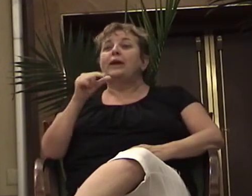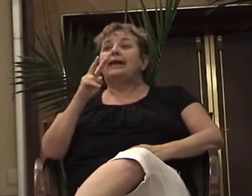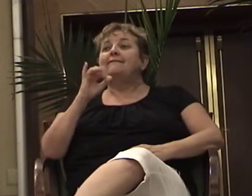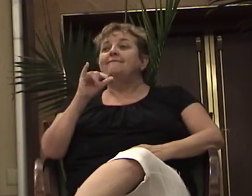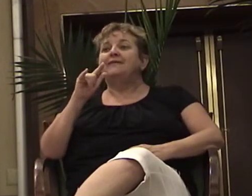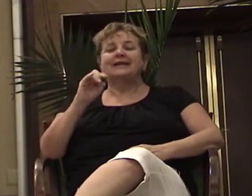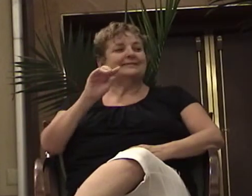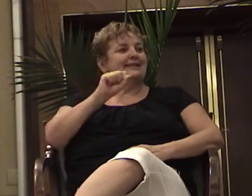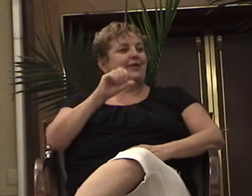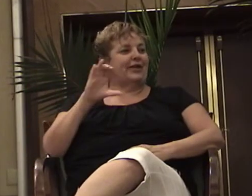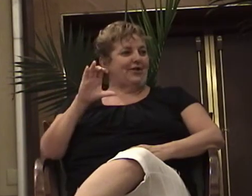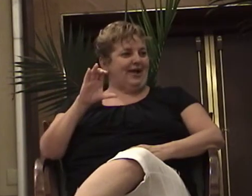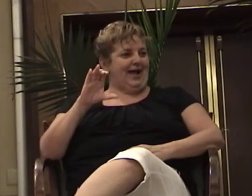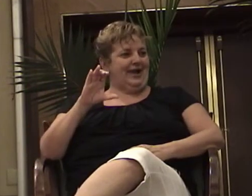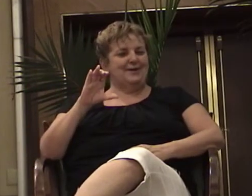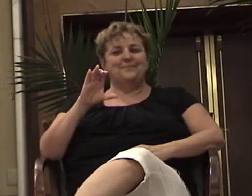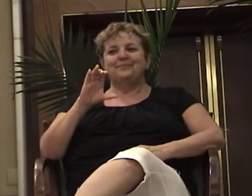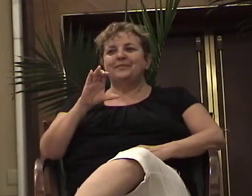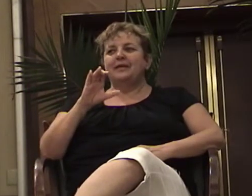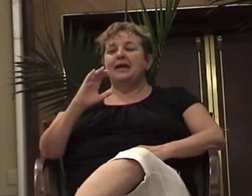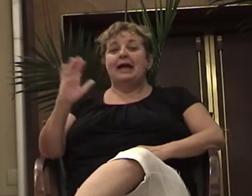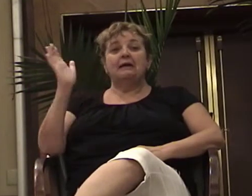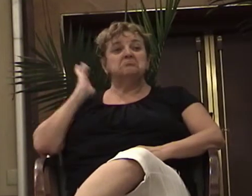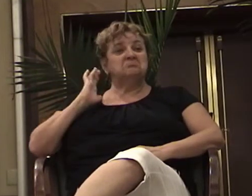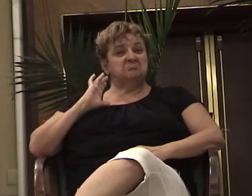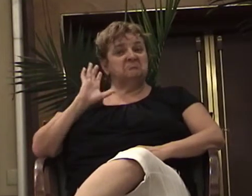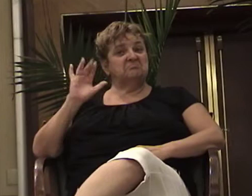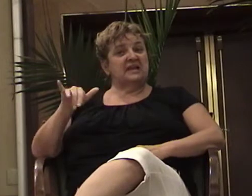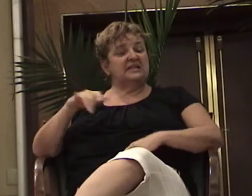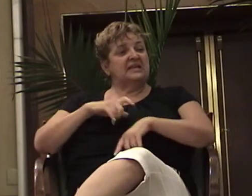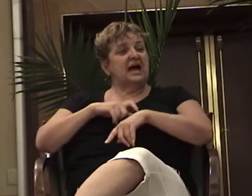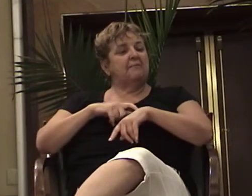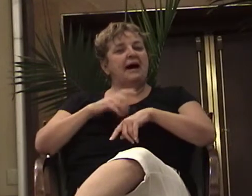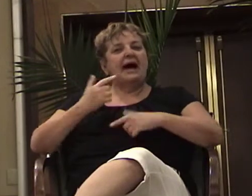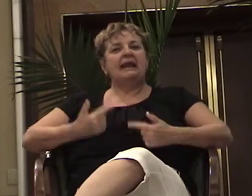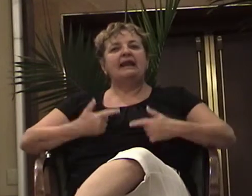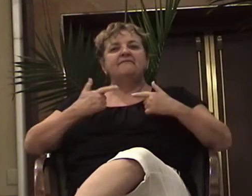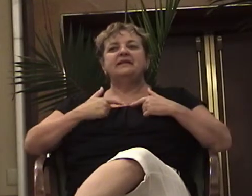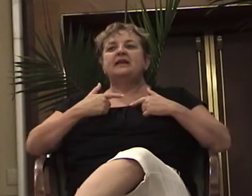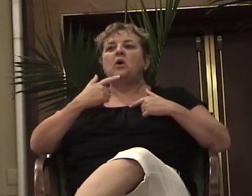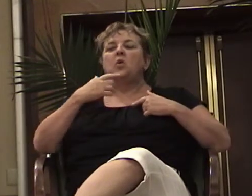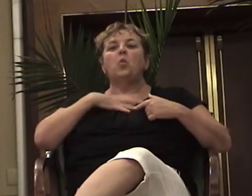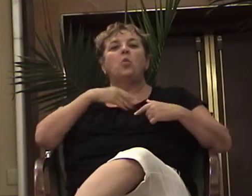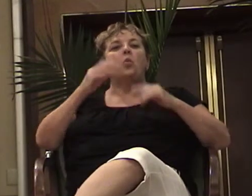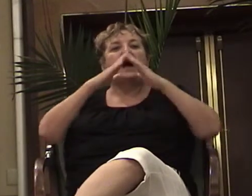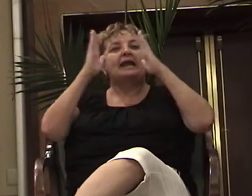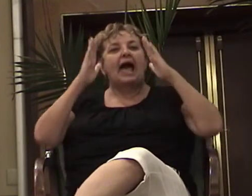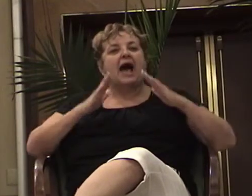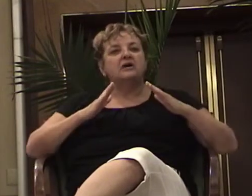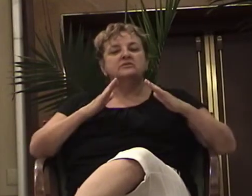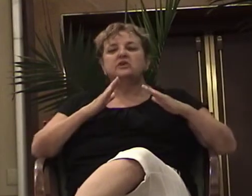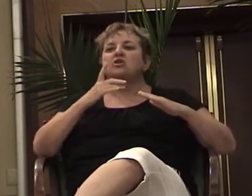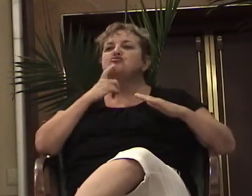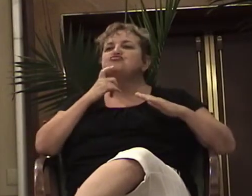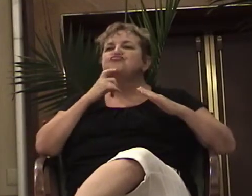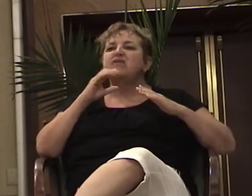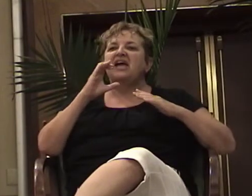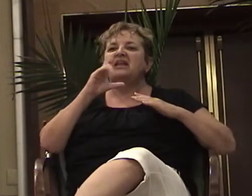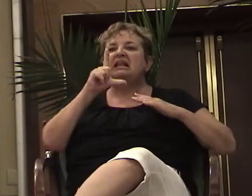And back home lived in a little white house on a red clay road. We got our water out of wells. We took